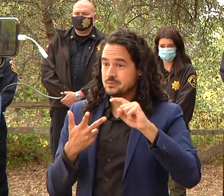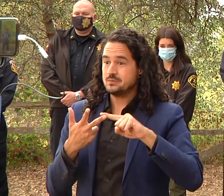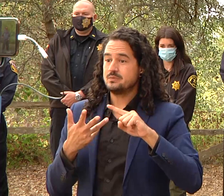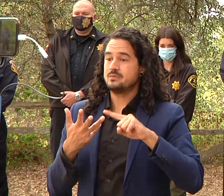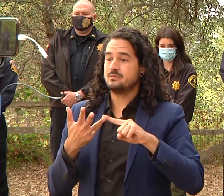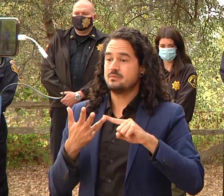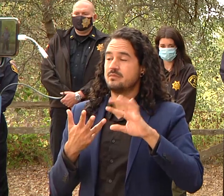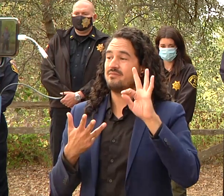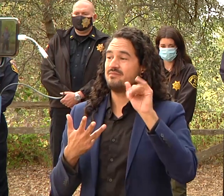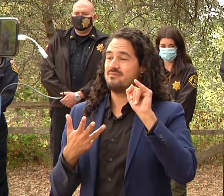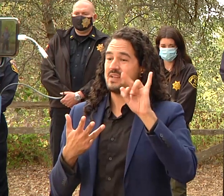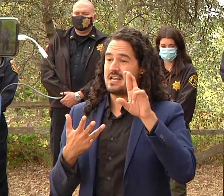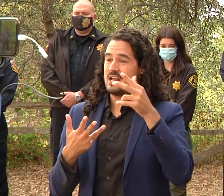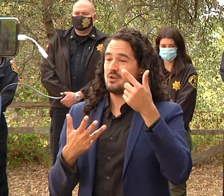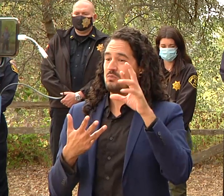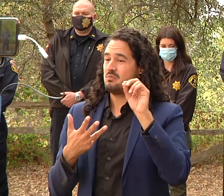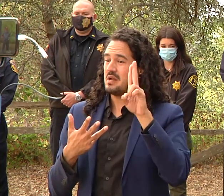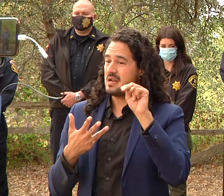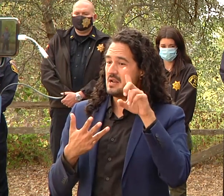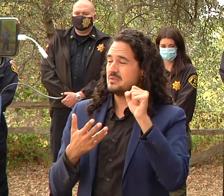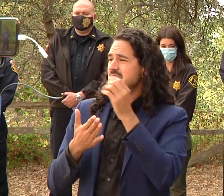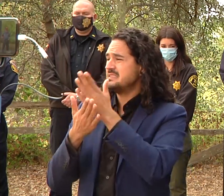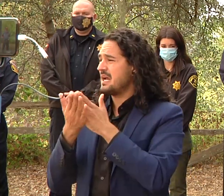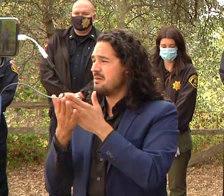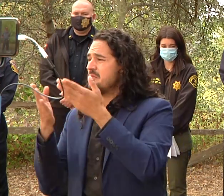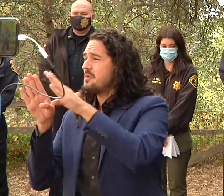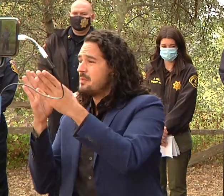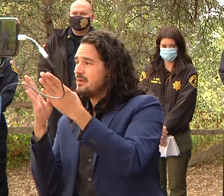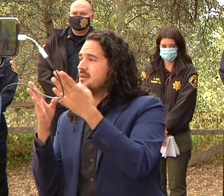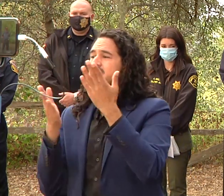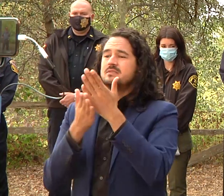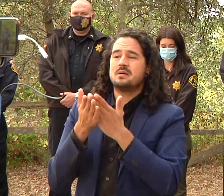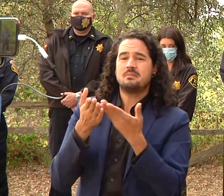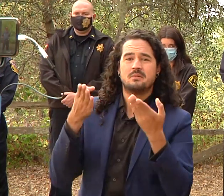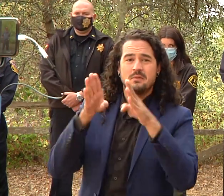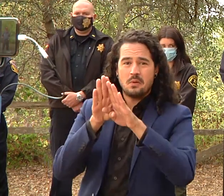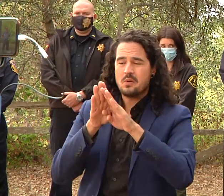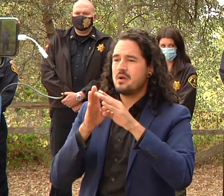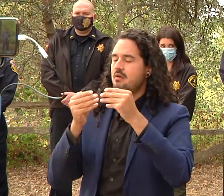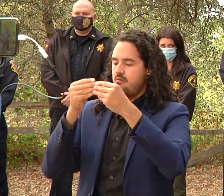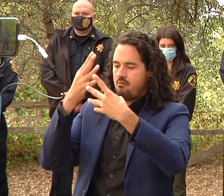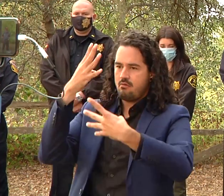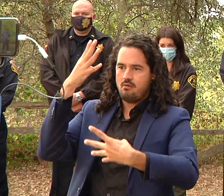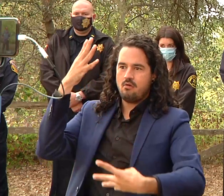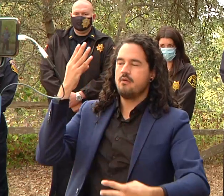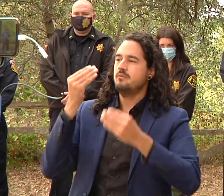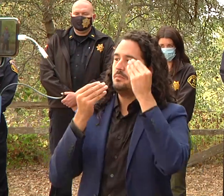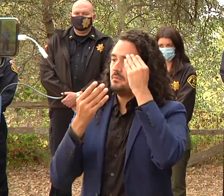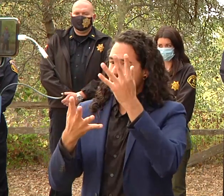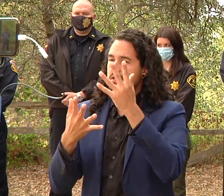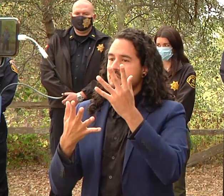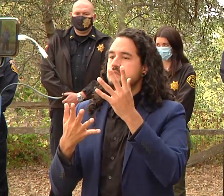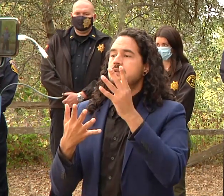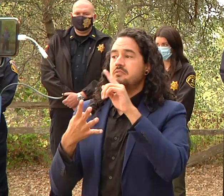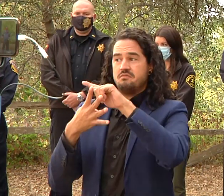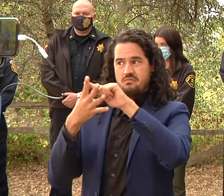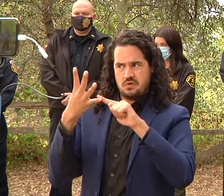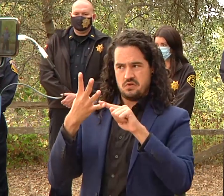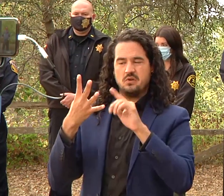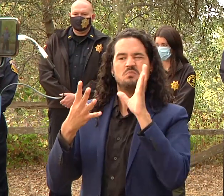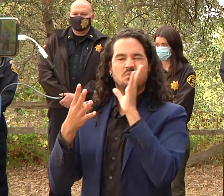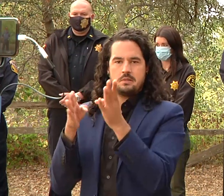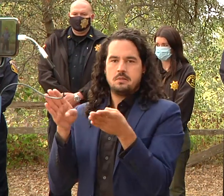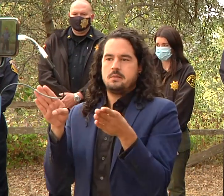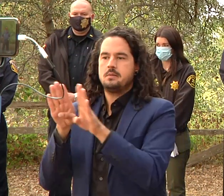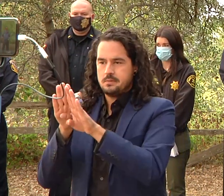will remain open but we will wind down those four sites and consolidate them a couple other notes our road crews are